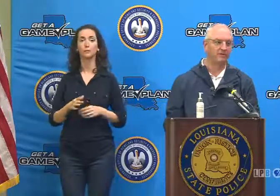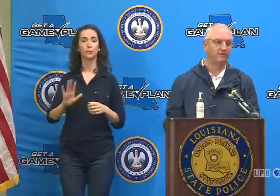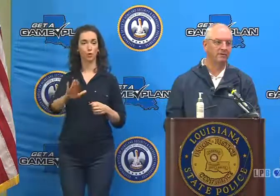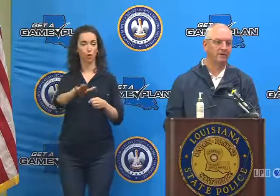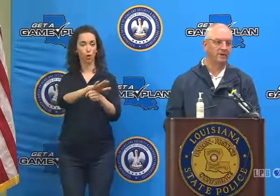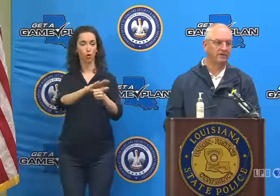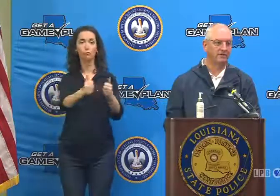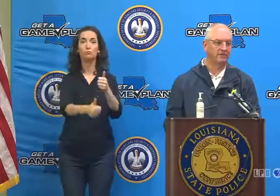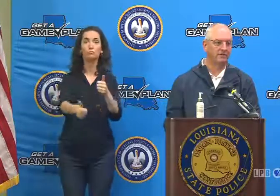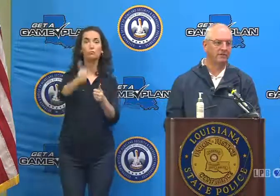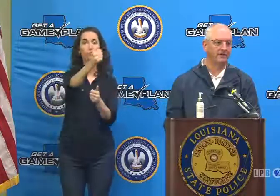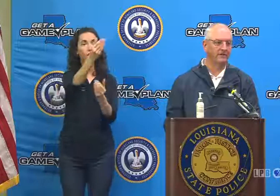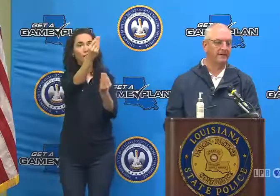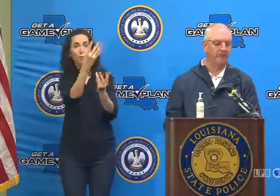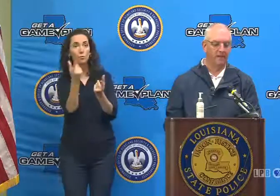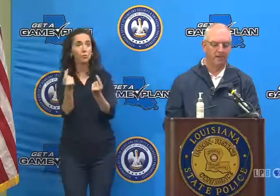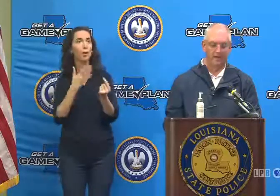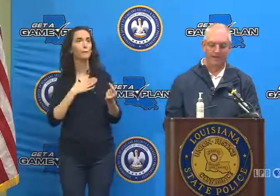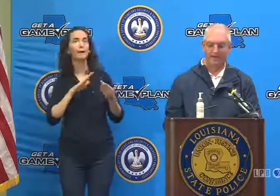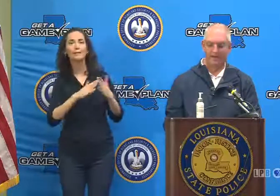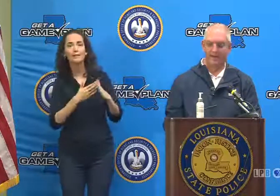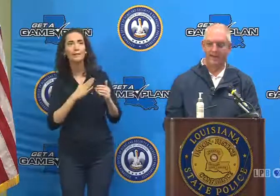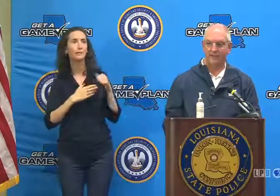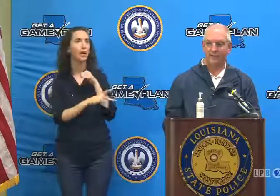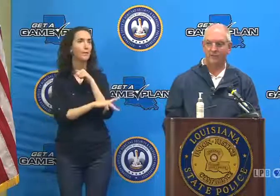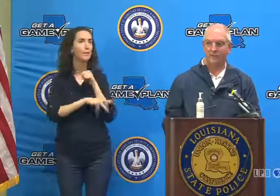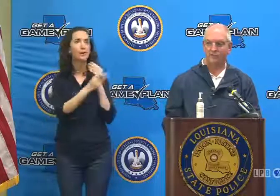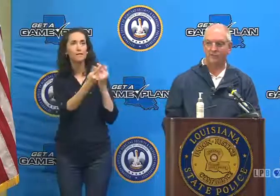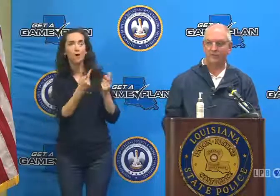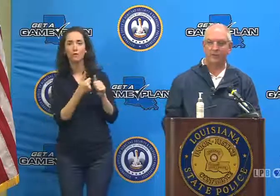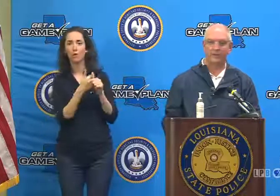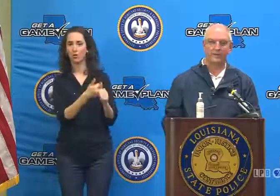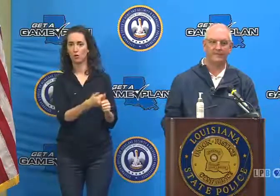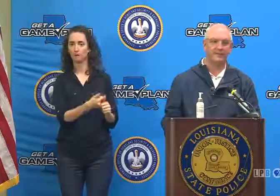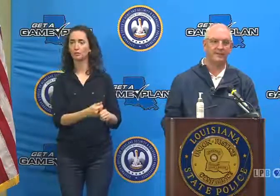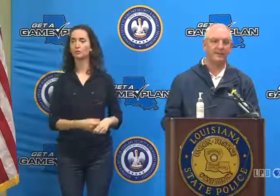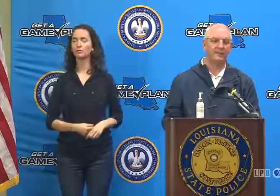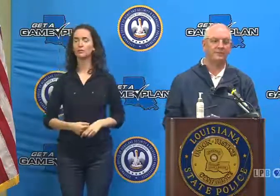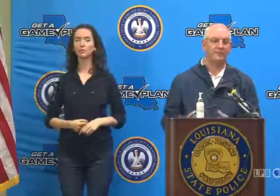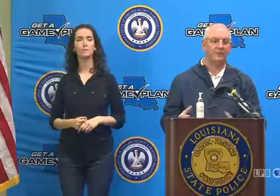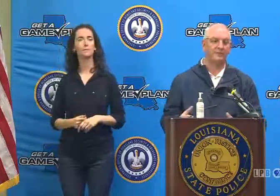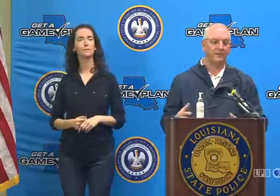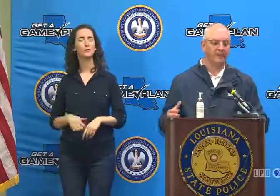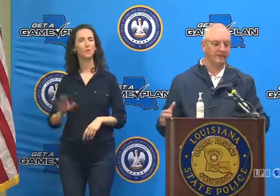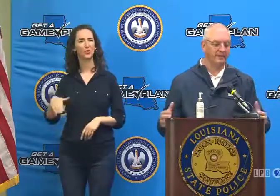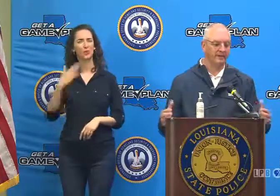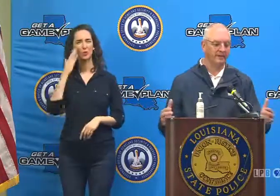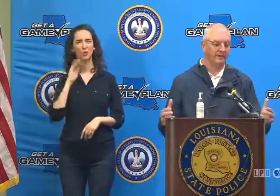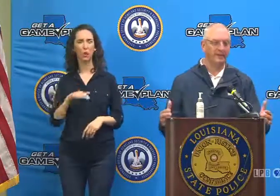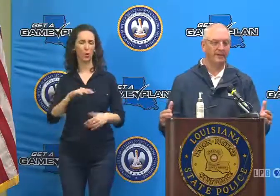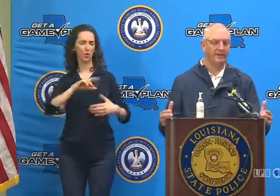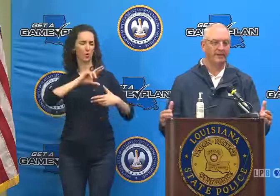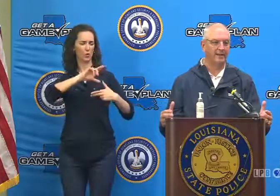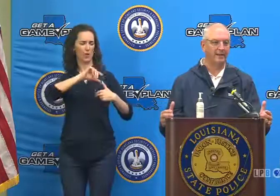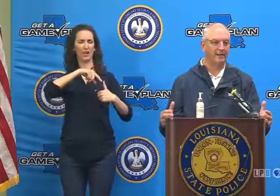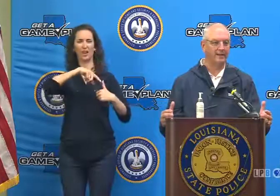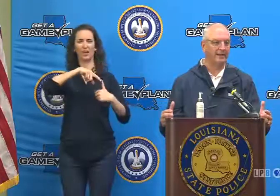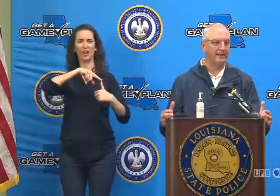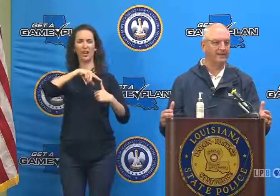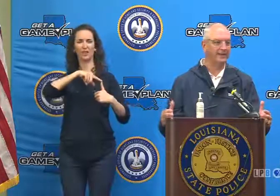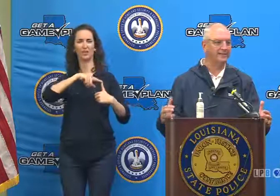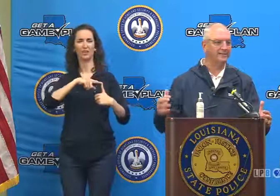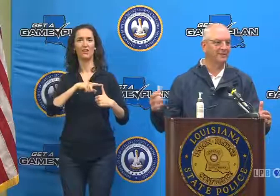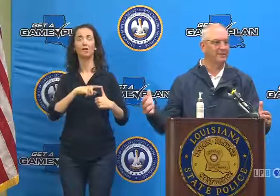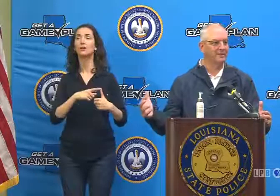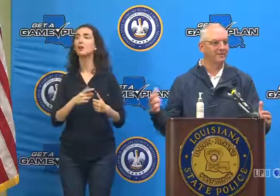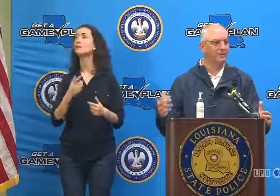their local officials. And anytime you have a storm like this, it's really not a good idea to go out